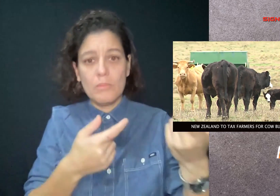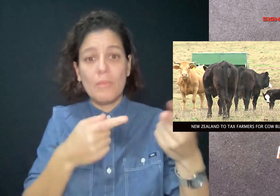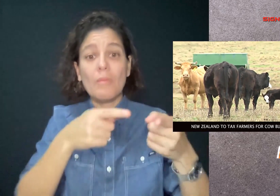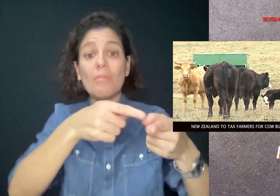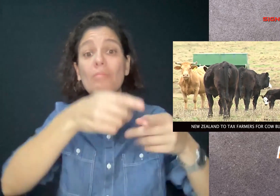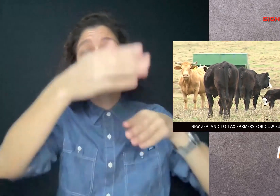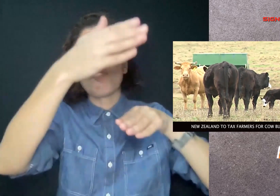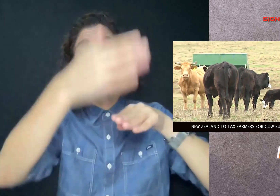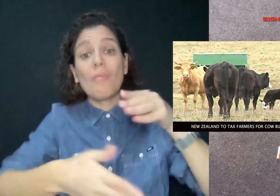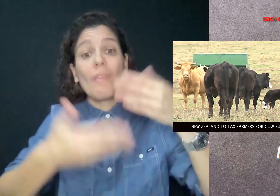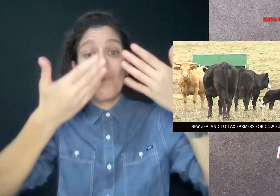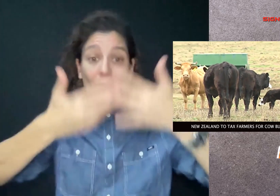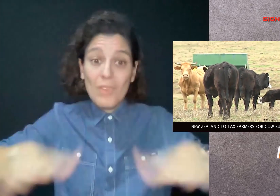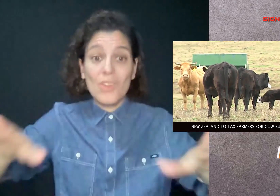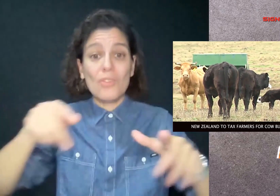That will end in November.